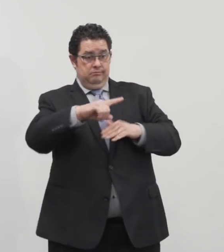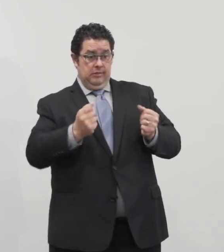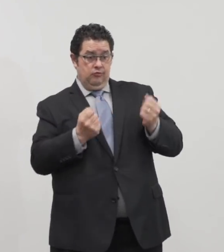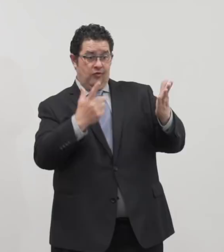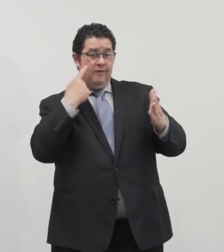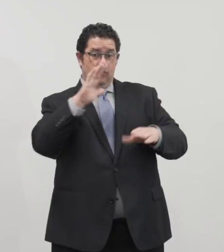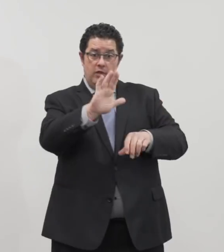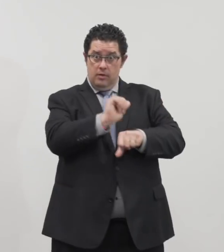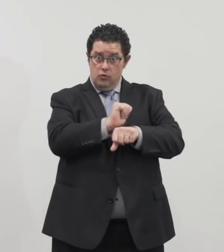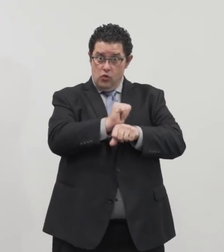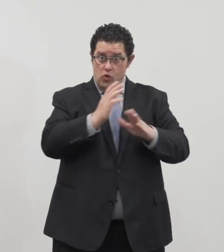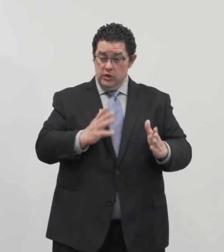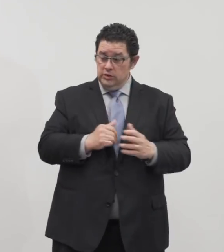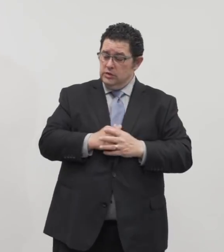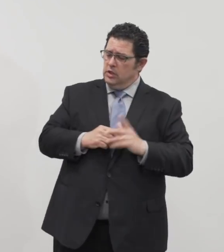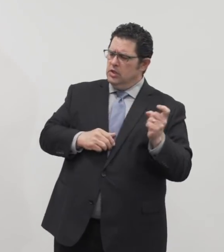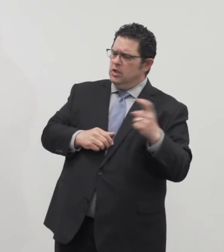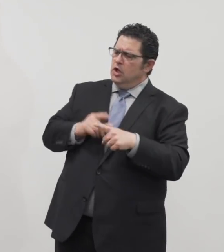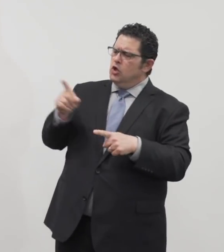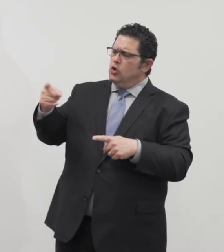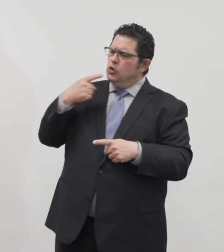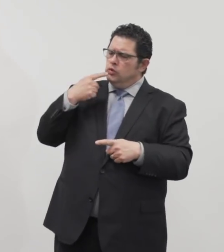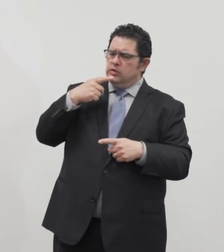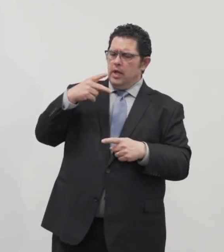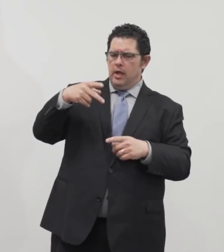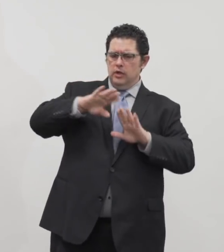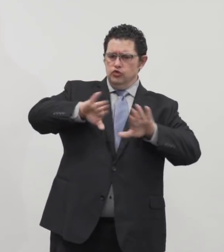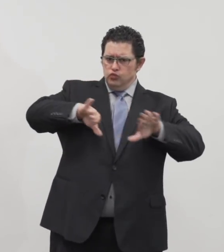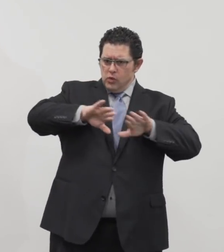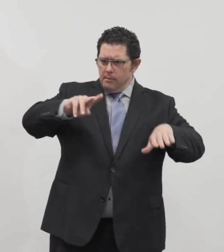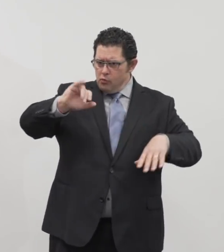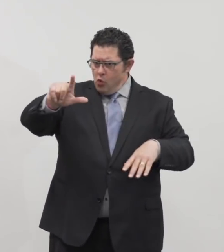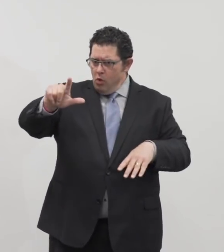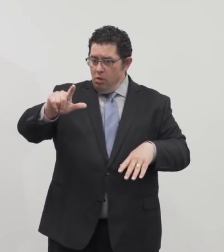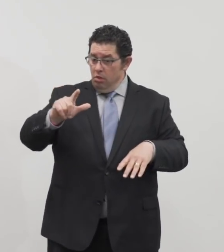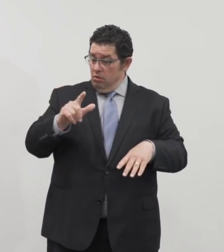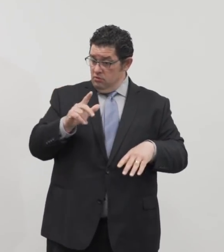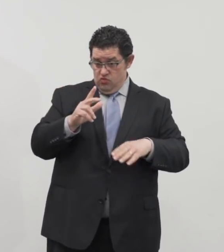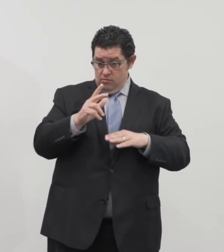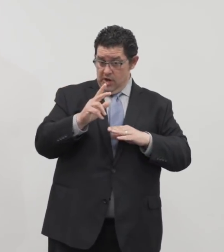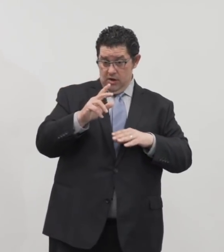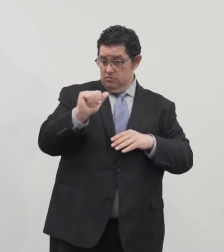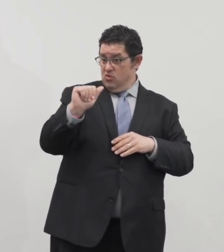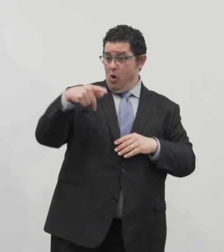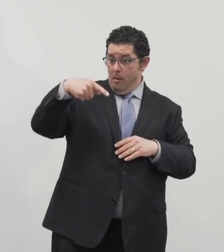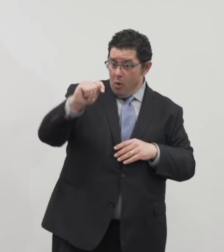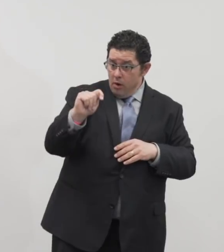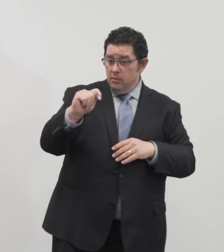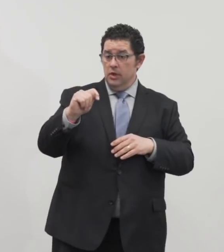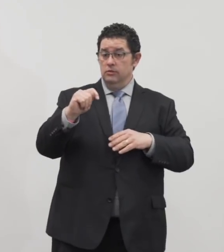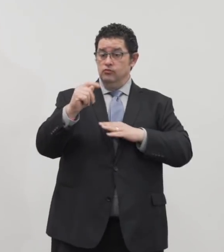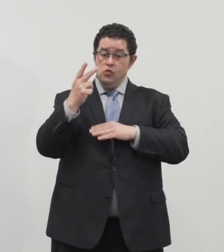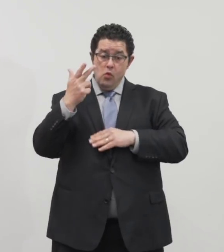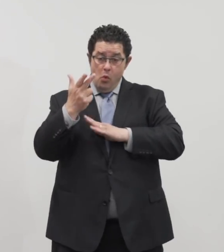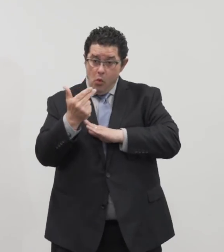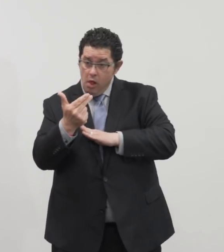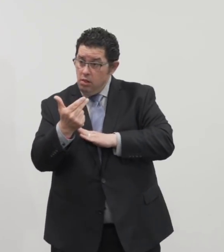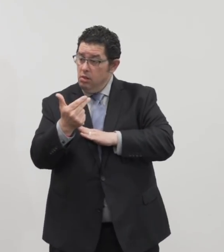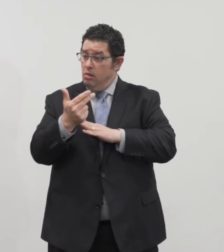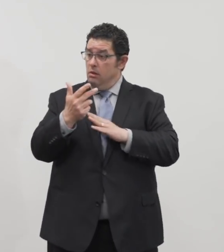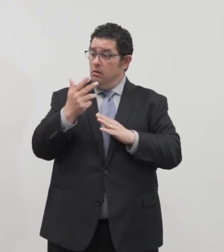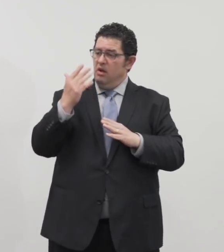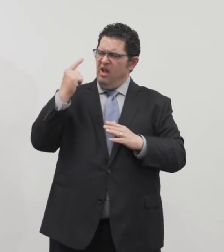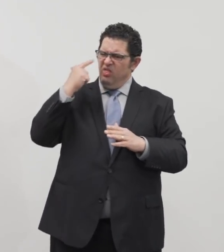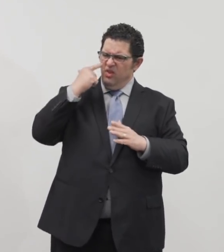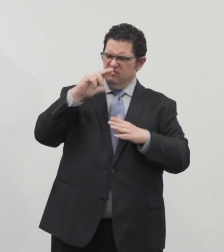and pools as well. What about for things like apartments or hotels? I believe there have been some guidance in other